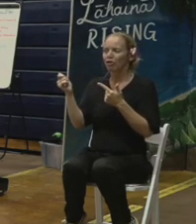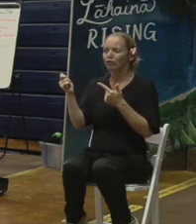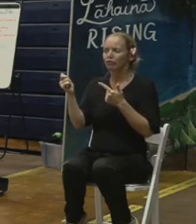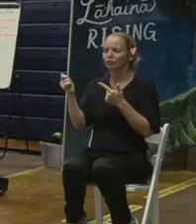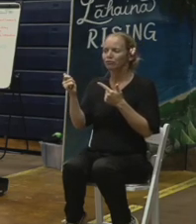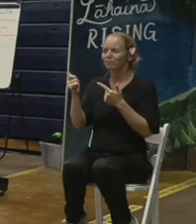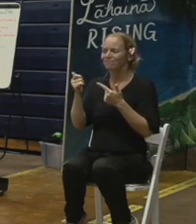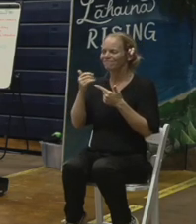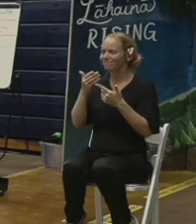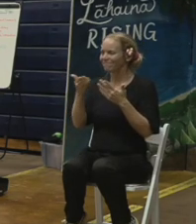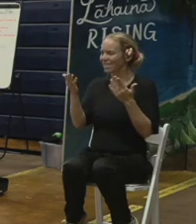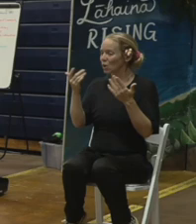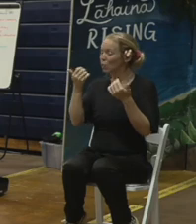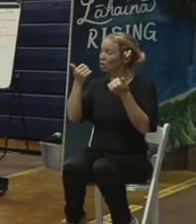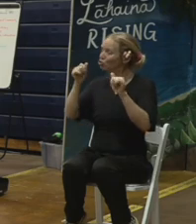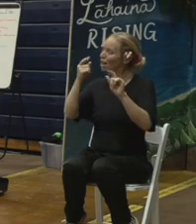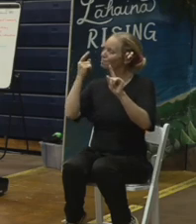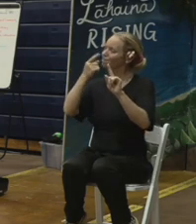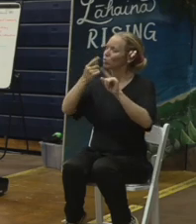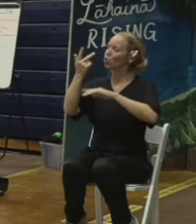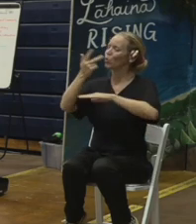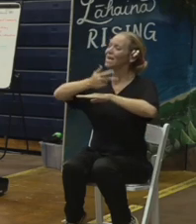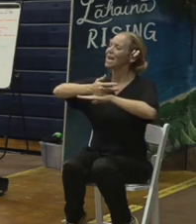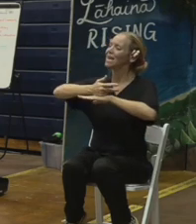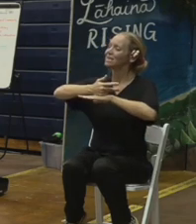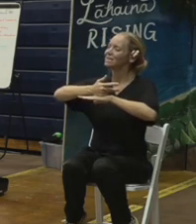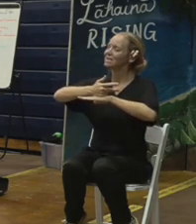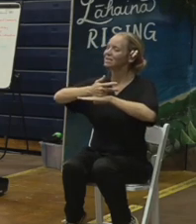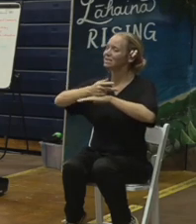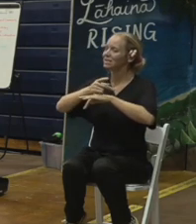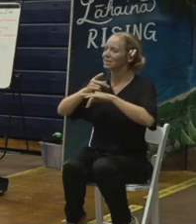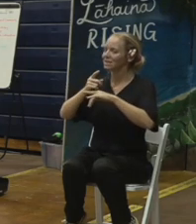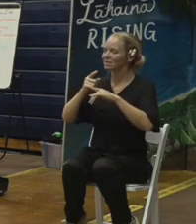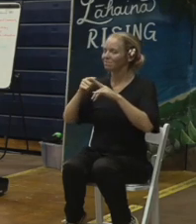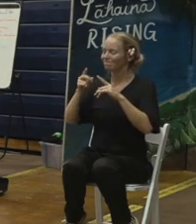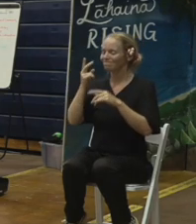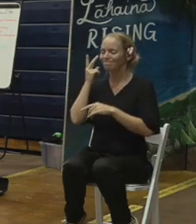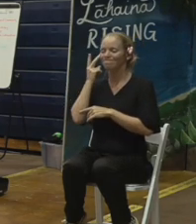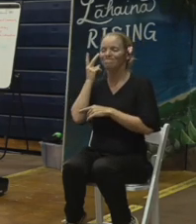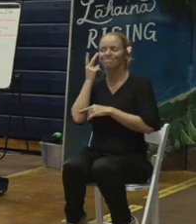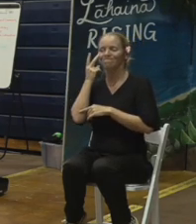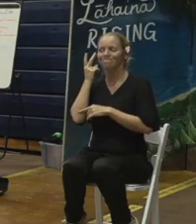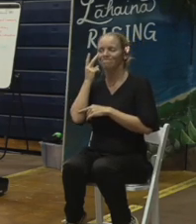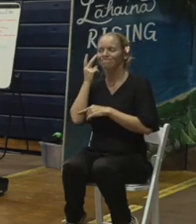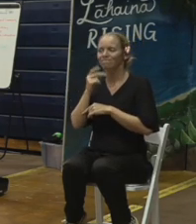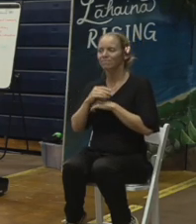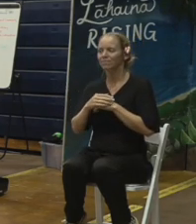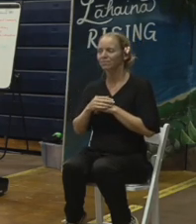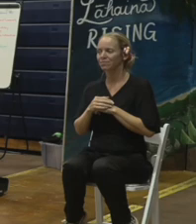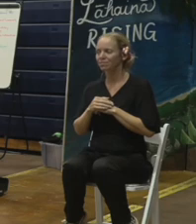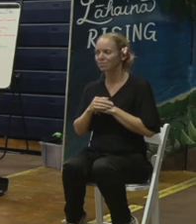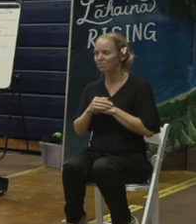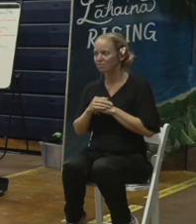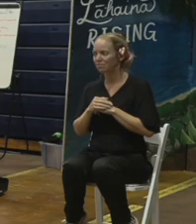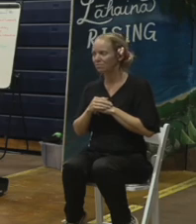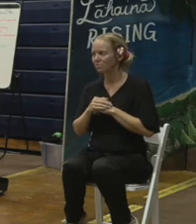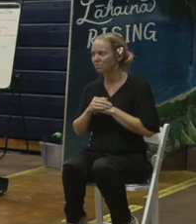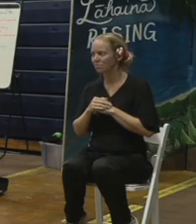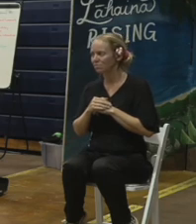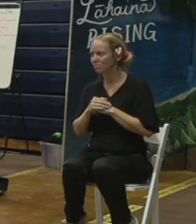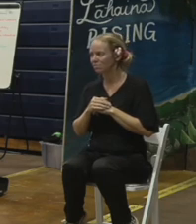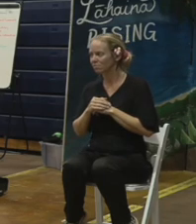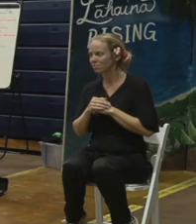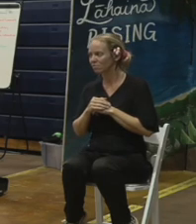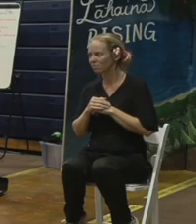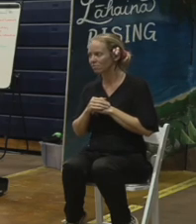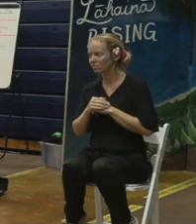that about three-day window for that to be done. As we look, you know, at the part of the question about what can